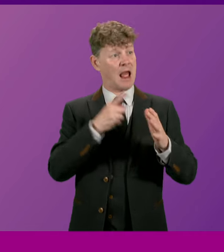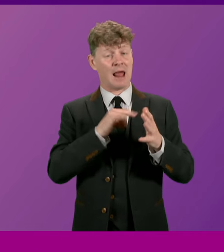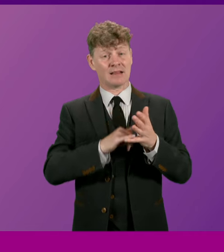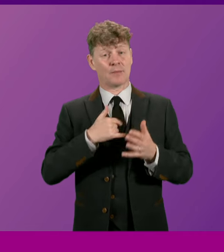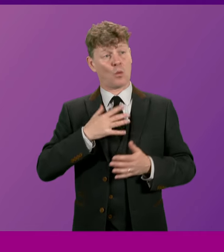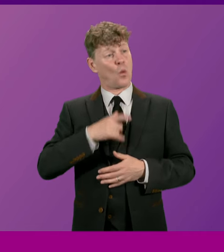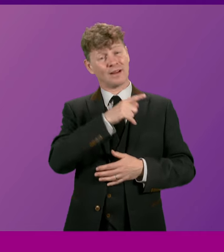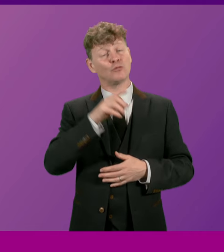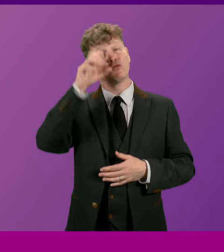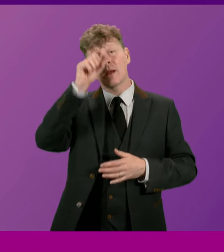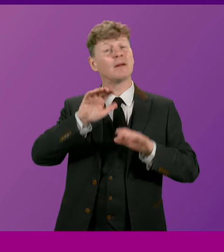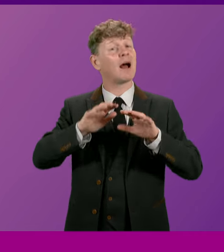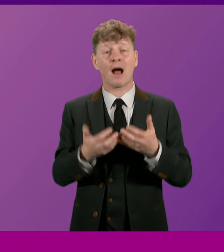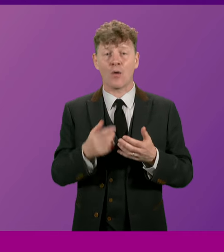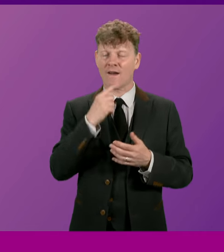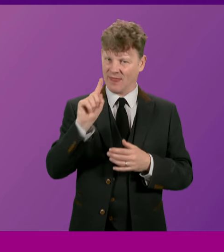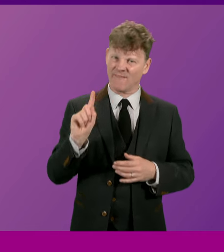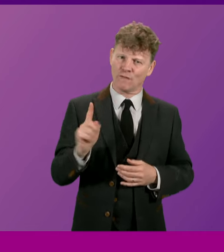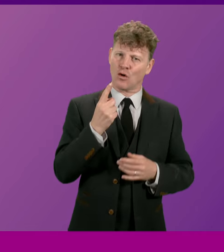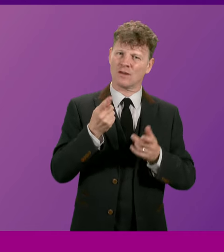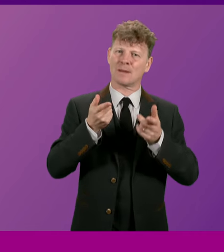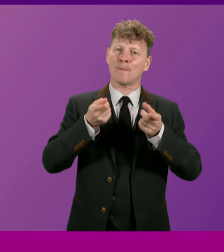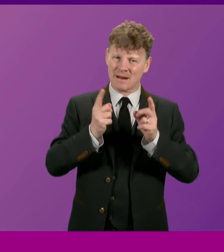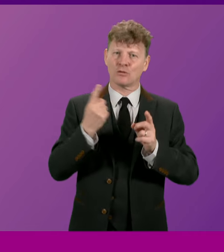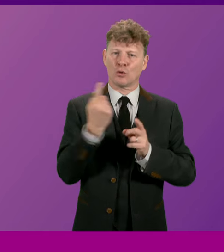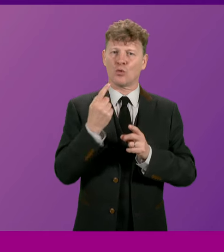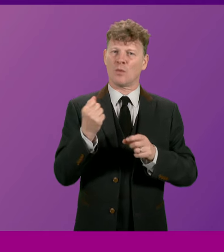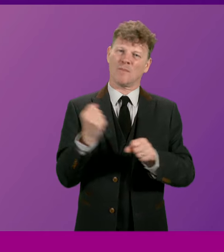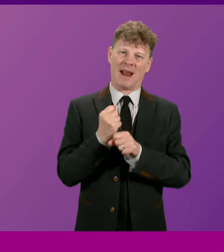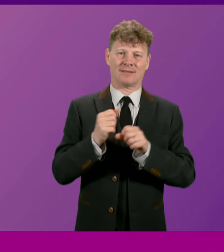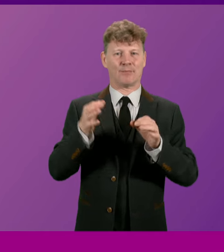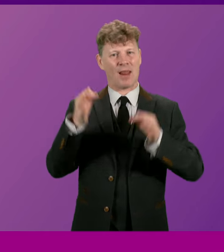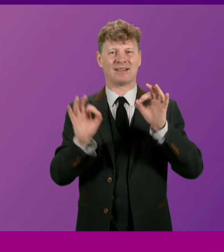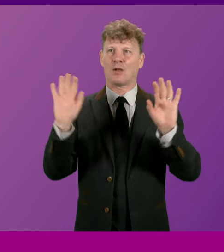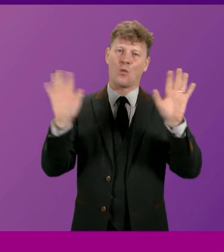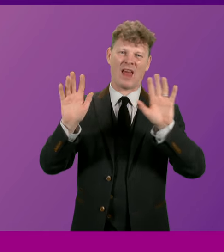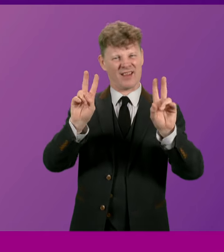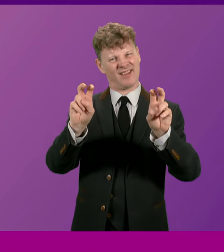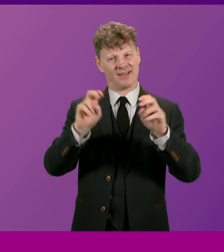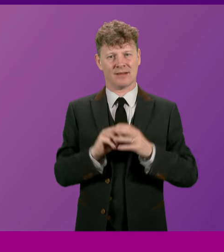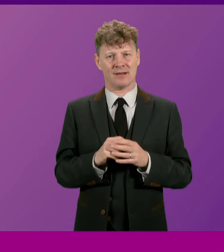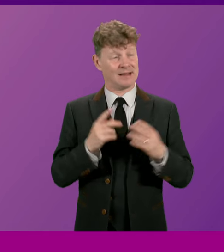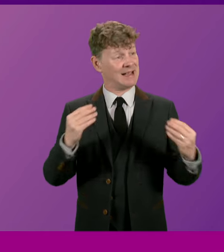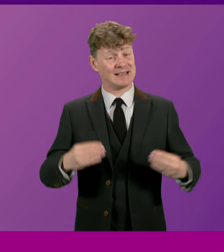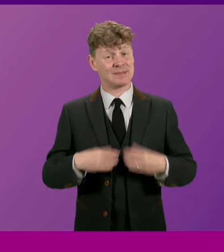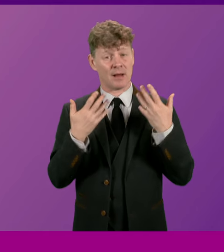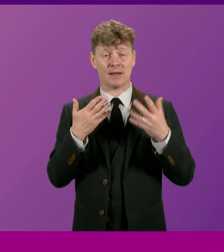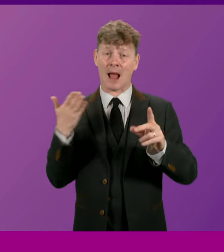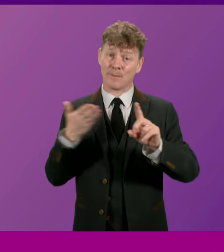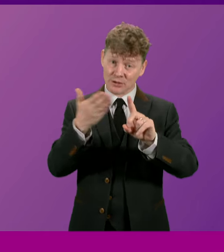as the first minister who made the political weather, a leader who inspired ambition